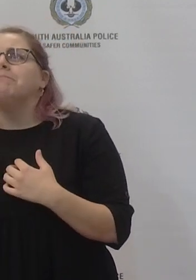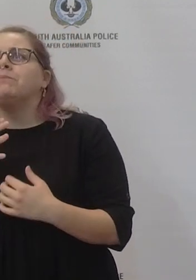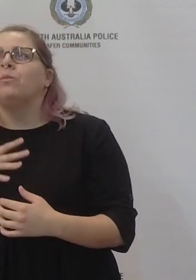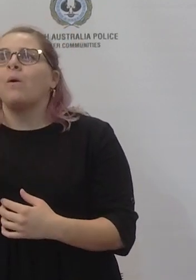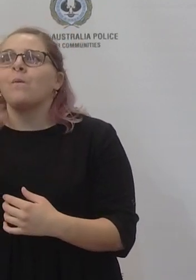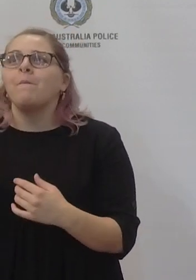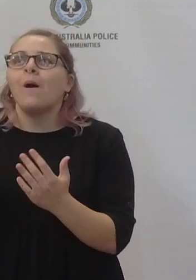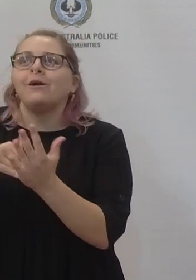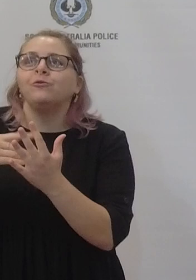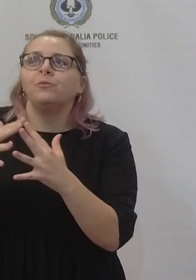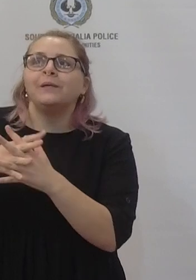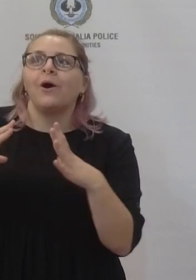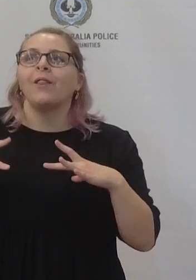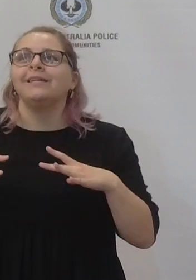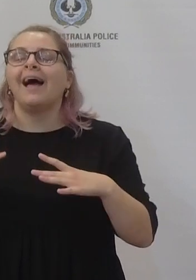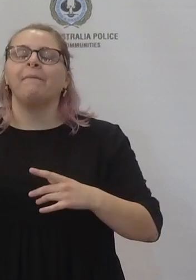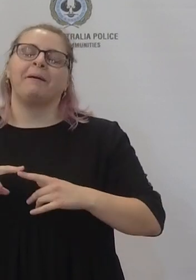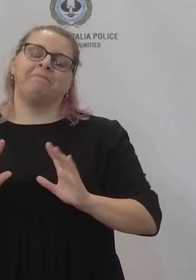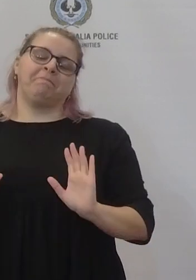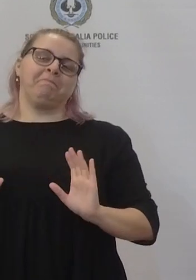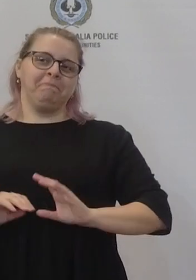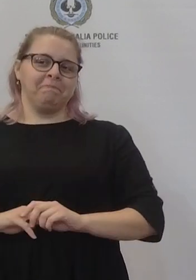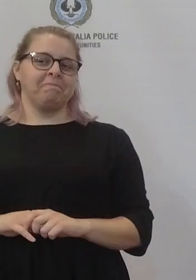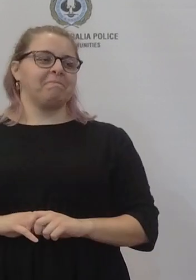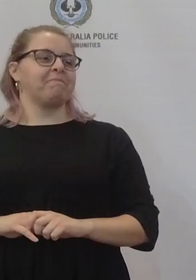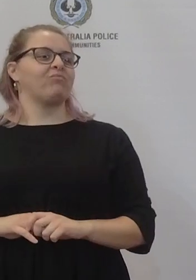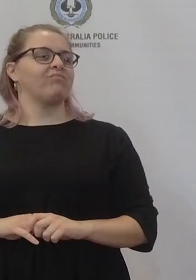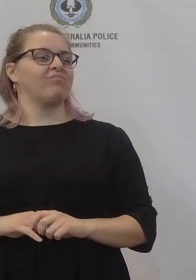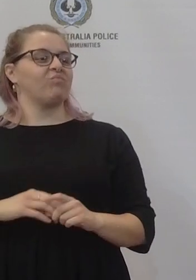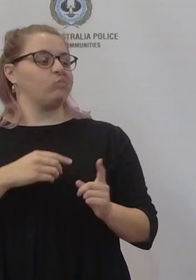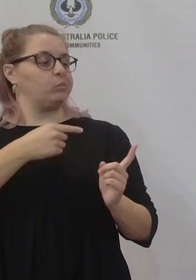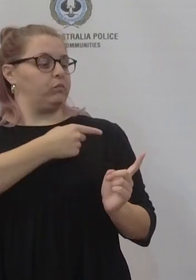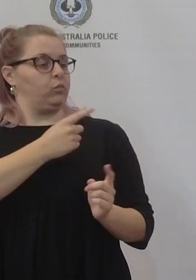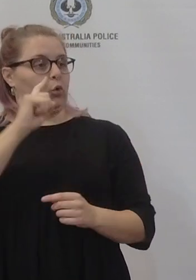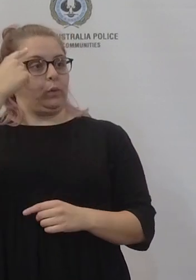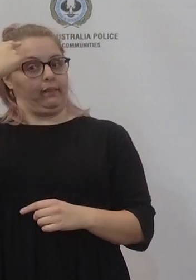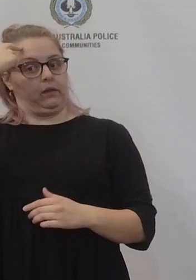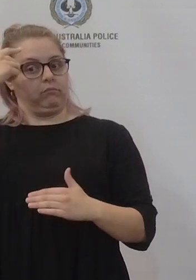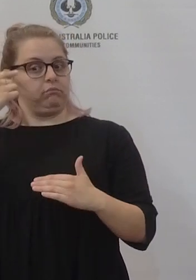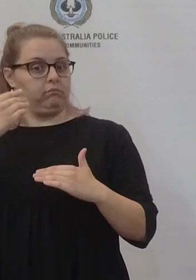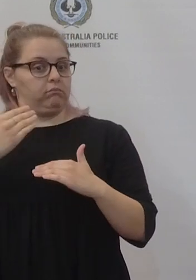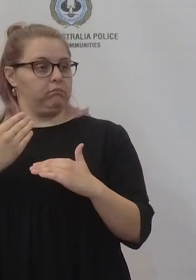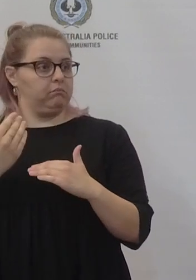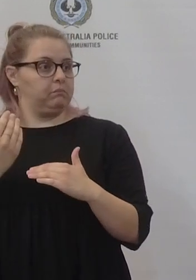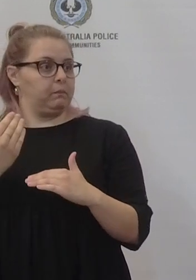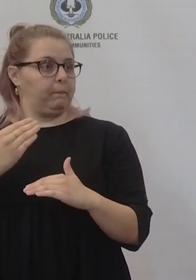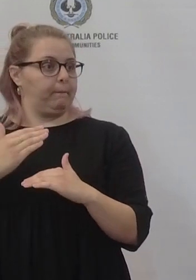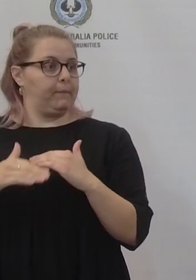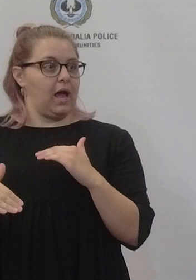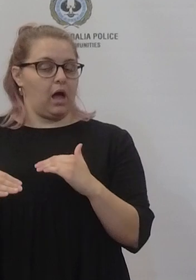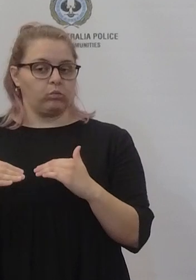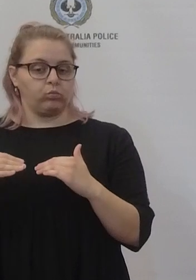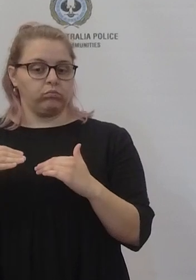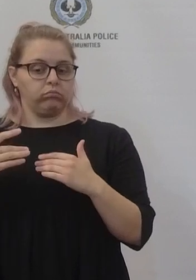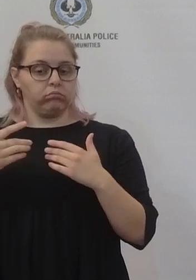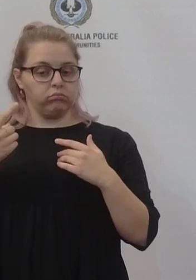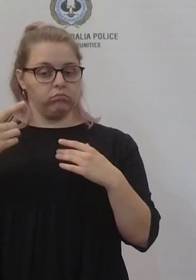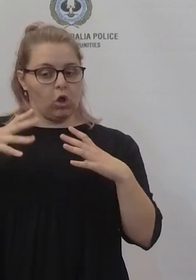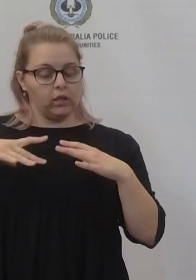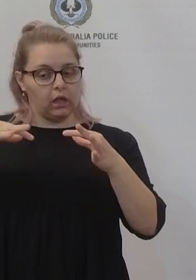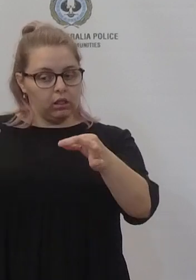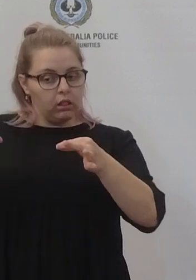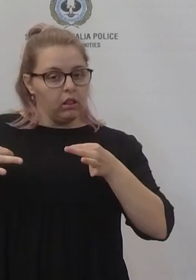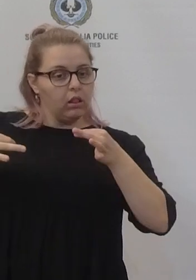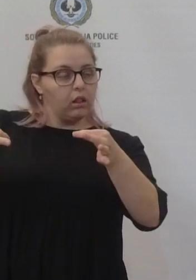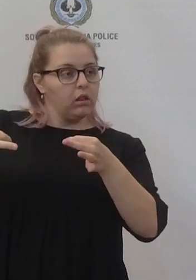Have you provided any advice since then that may require a change of opinion with the Premier in terms of you being